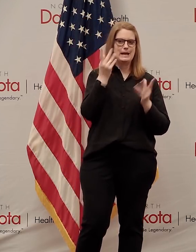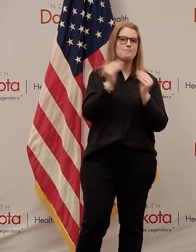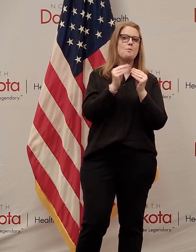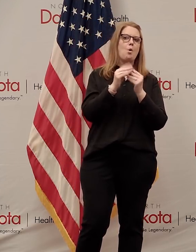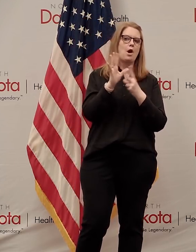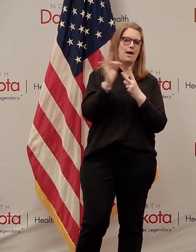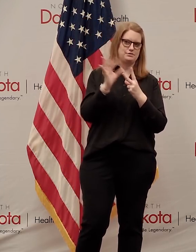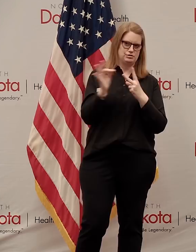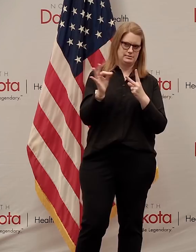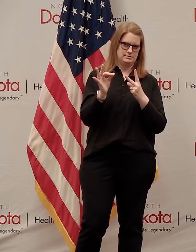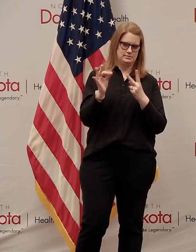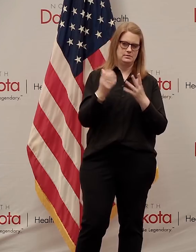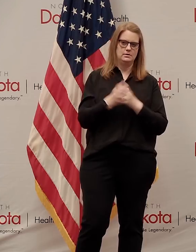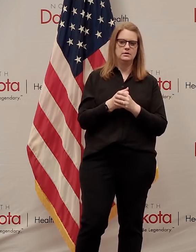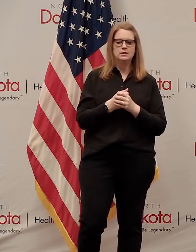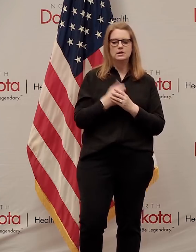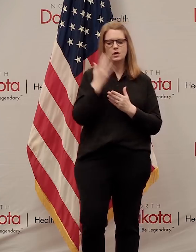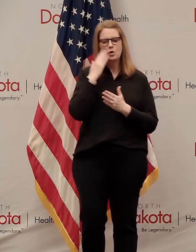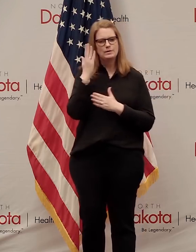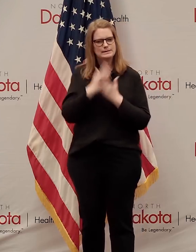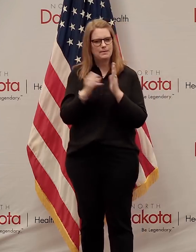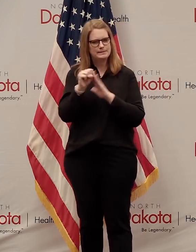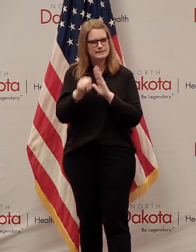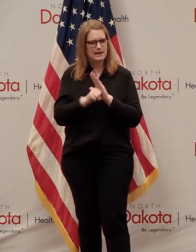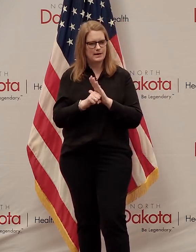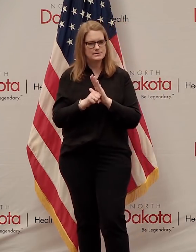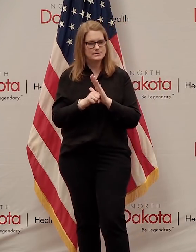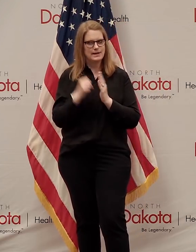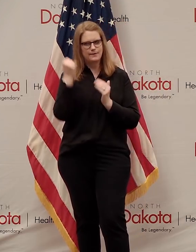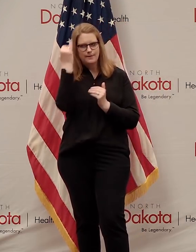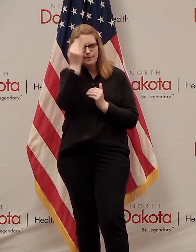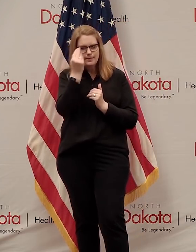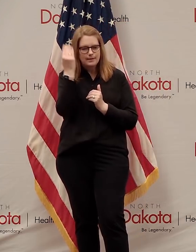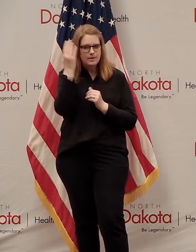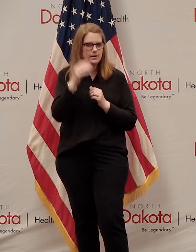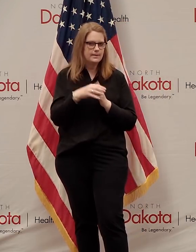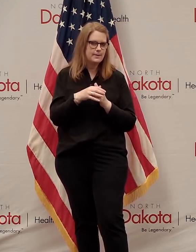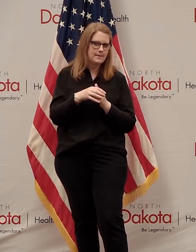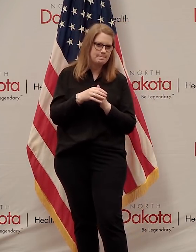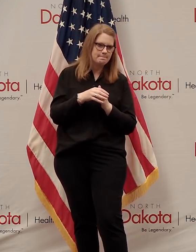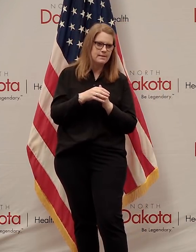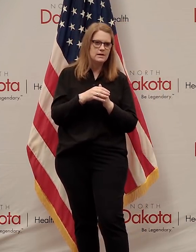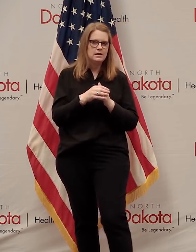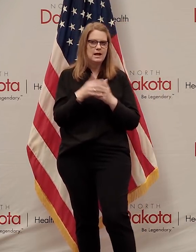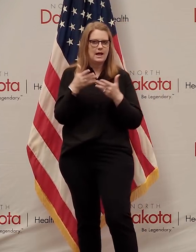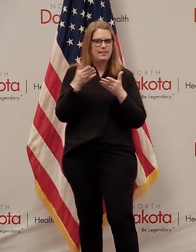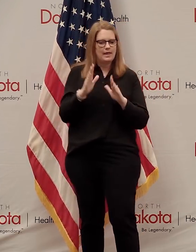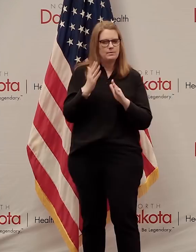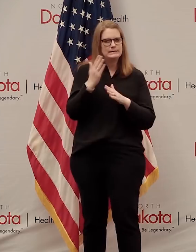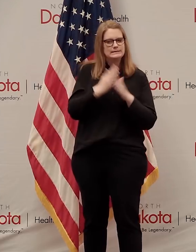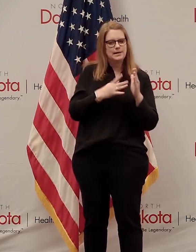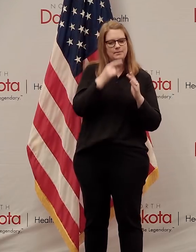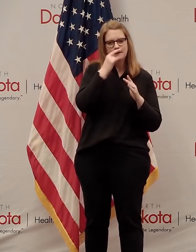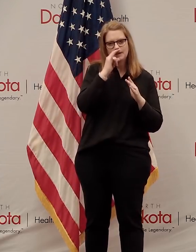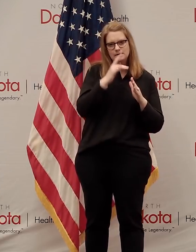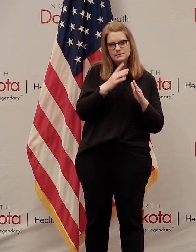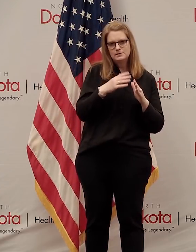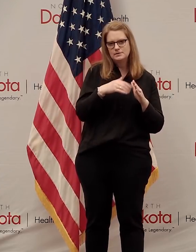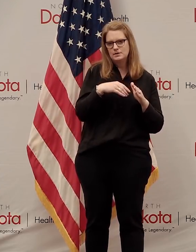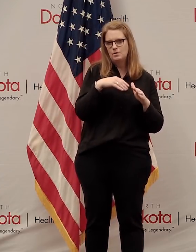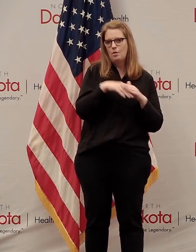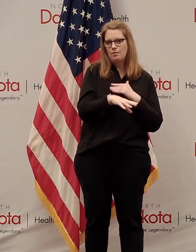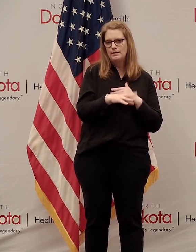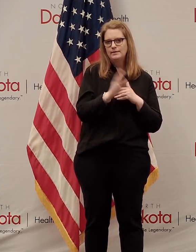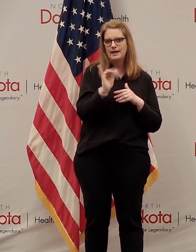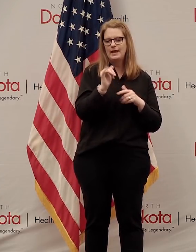We know that some states as they're thinking about doing this are allowing some kids back into shop, for